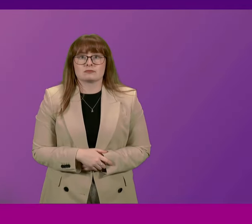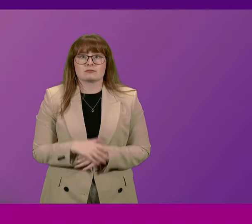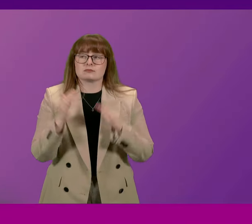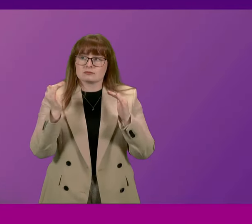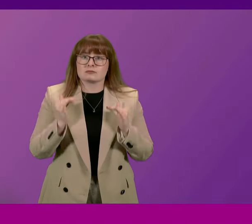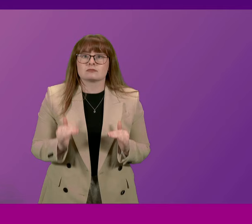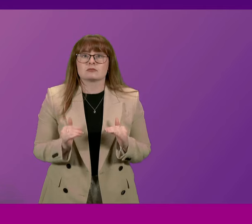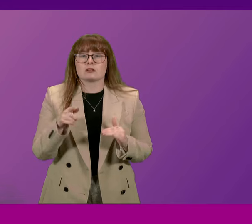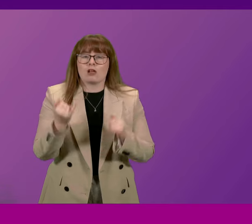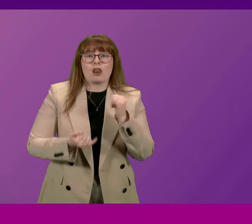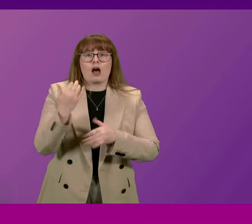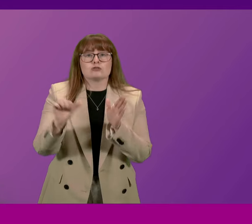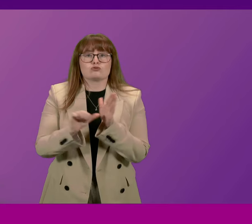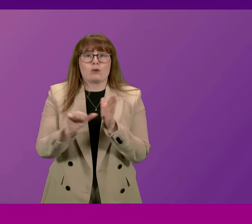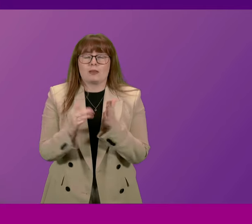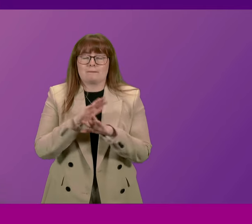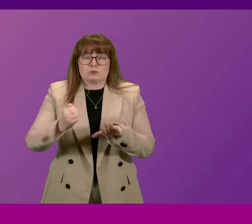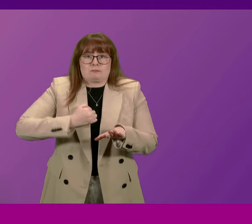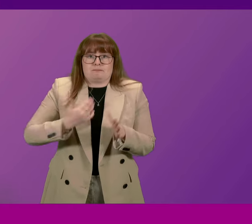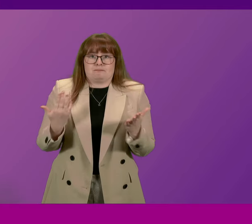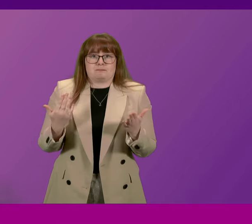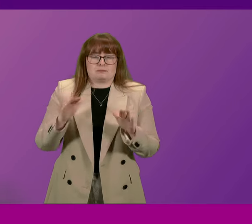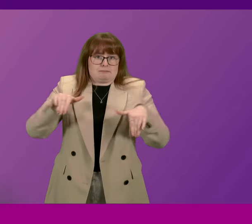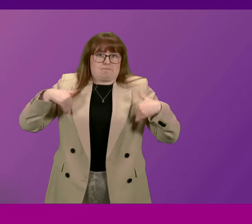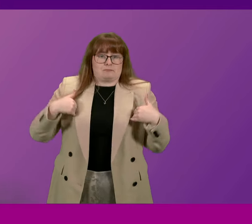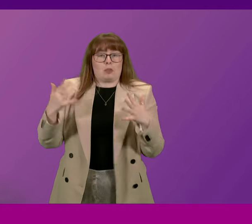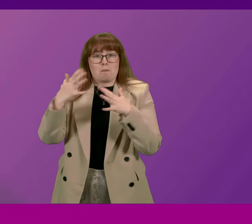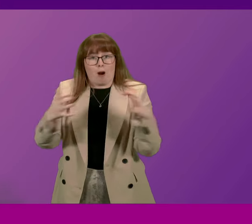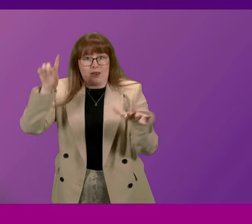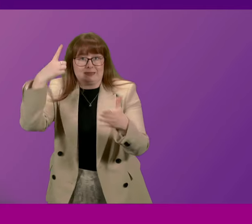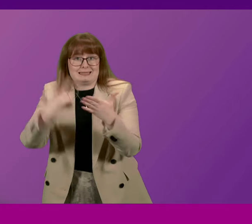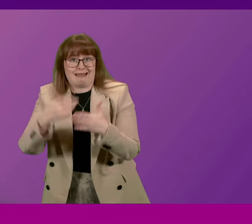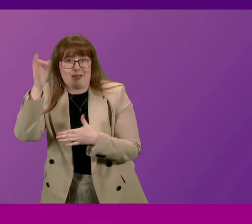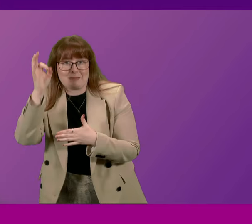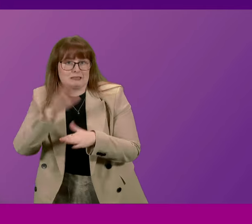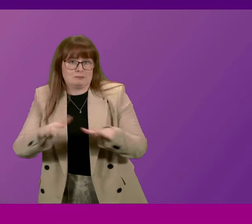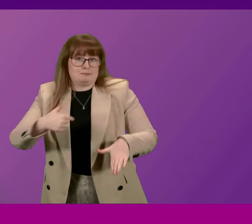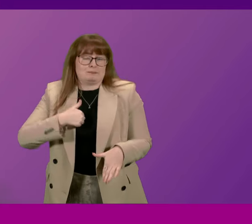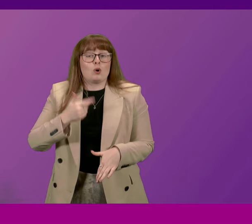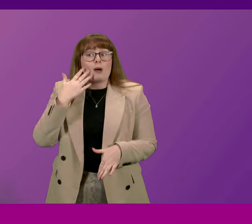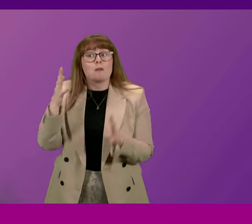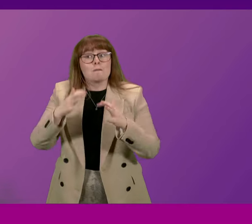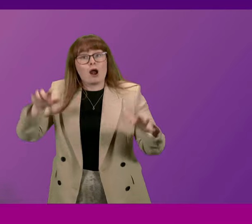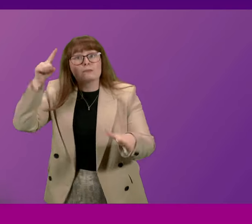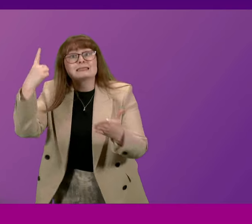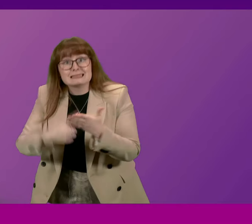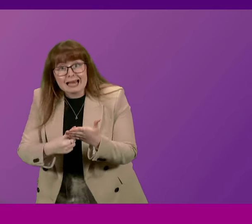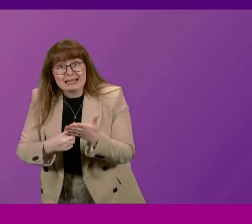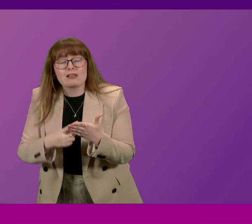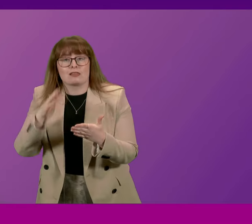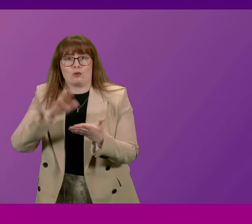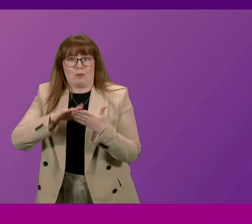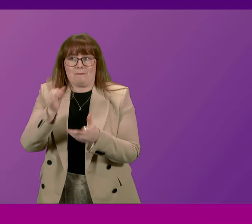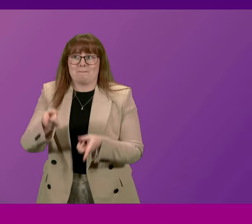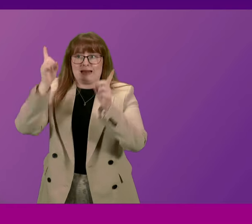That last issue is not a matter for me. Parliament decides the Committees that it has. Once Parliament decides that, Ministers will